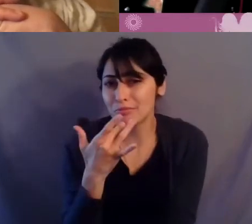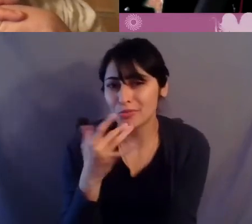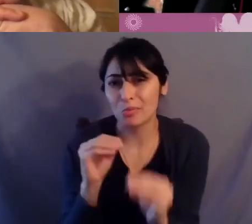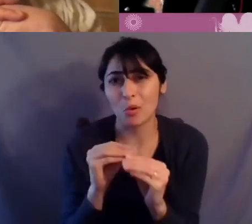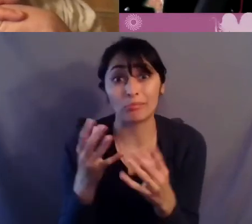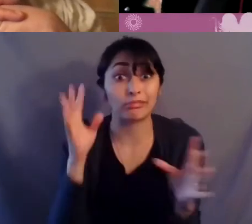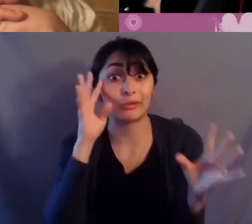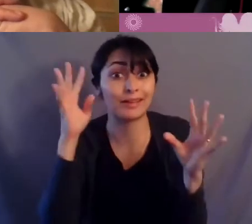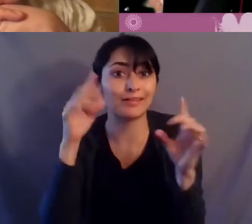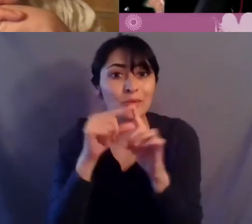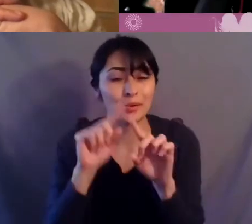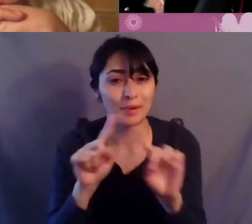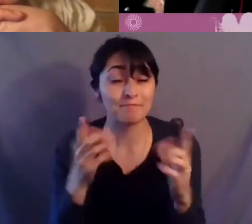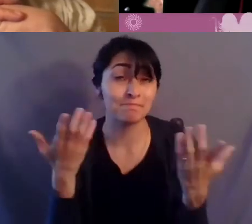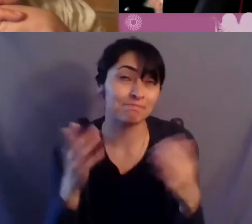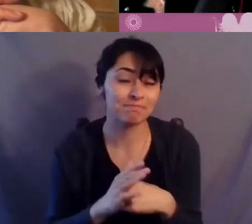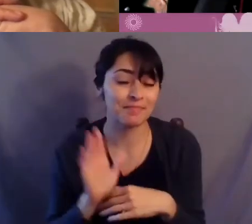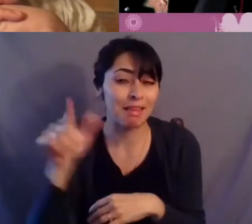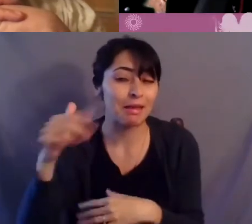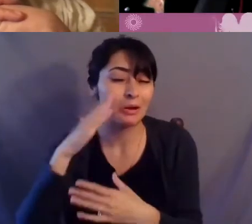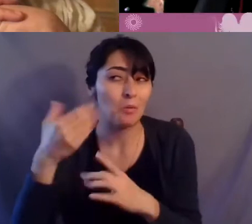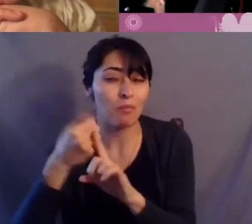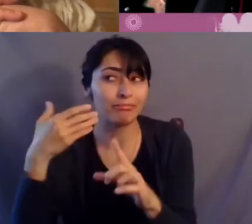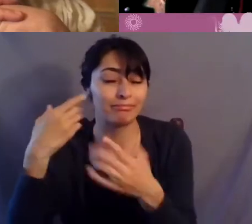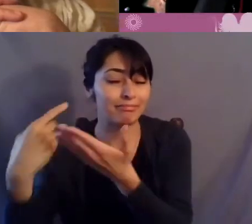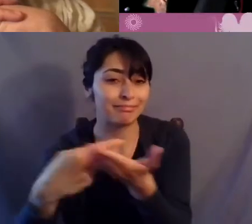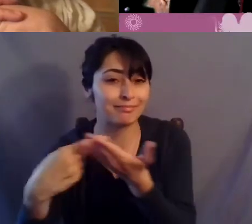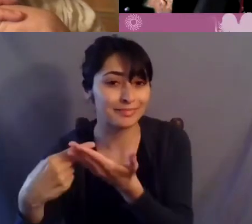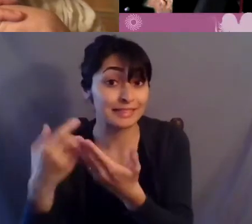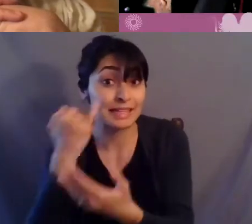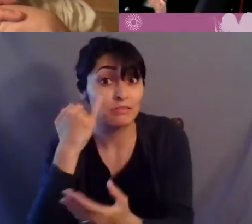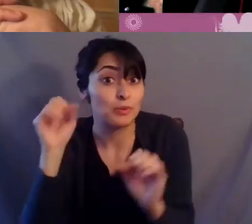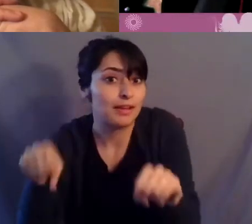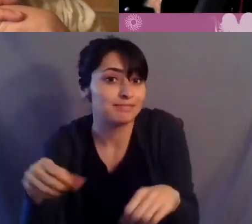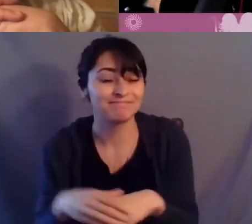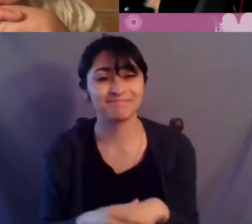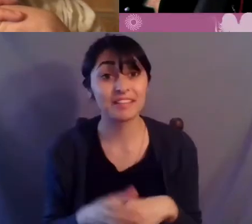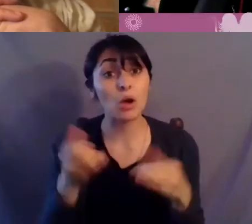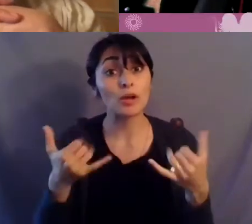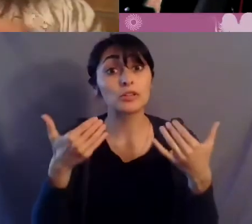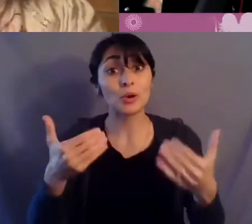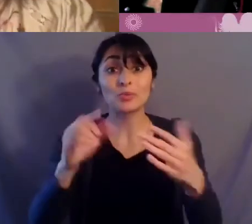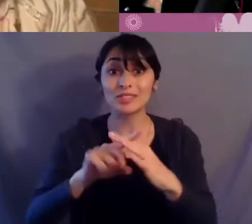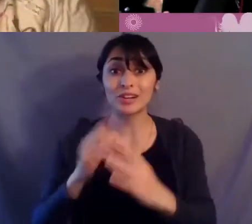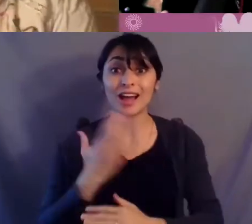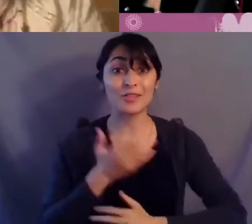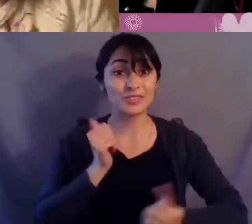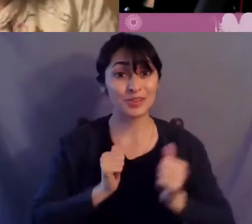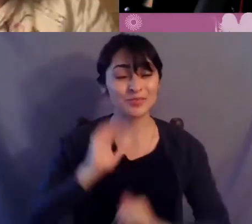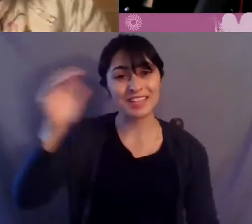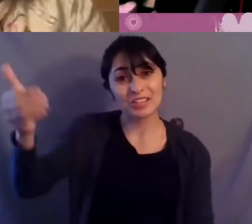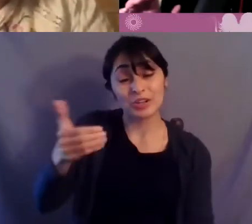but we'll talk about that later if we have time i'd like to get on with our show and introduce dr